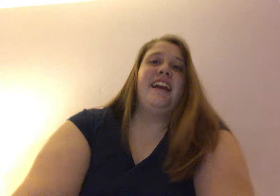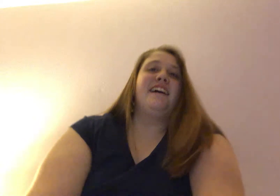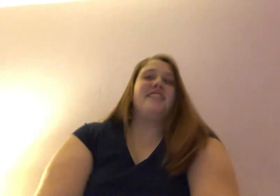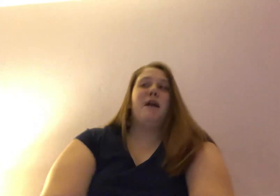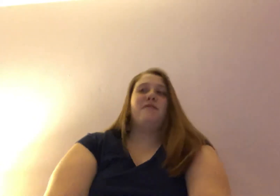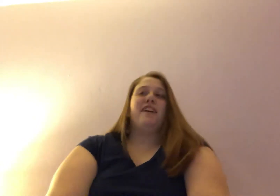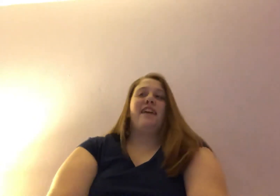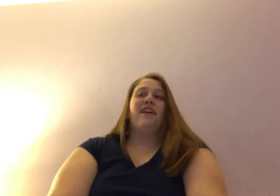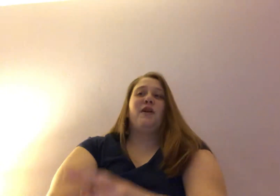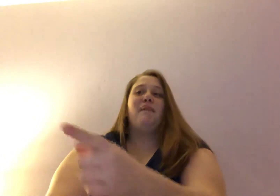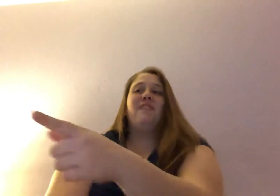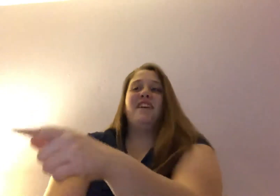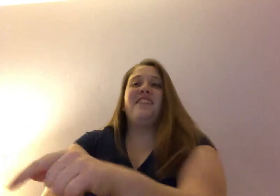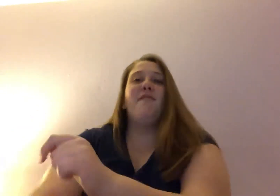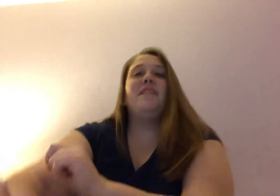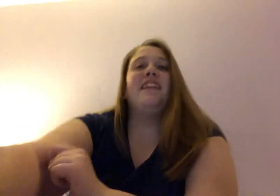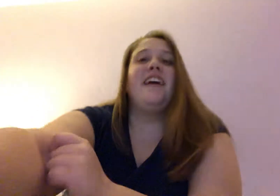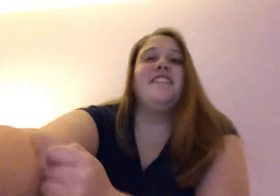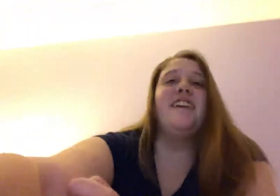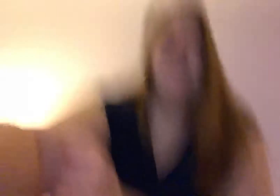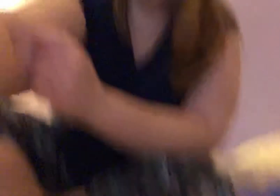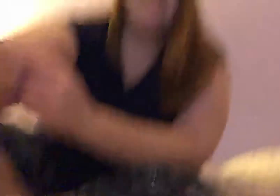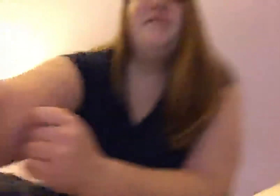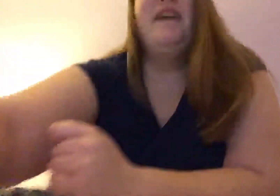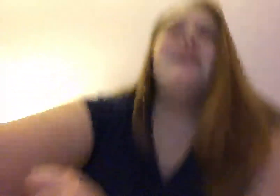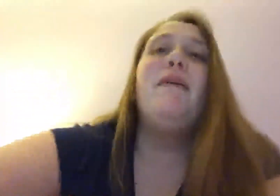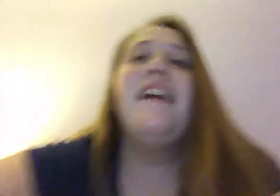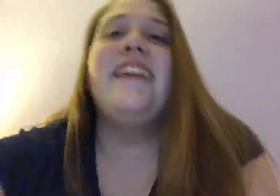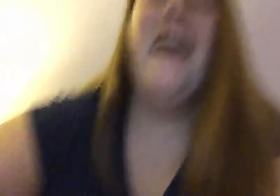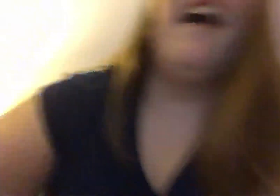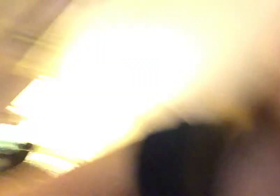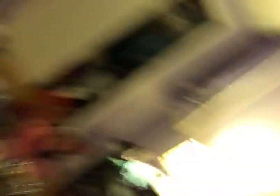Hey guys, Gapster here, and I'm on FaceTime with the Dancer, and he's being a pain in the ass.